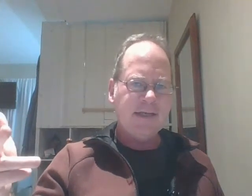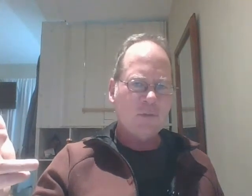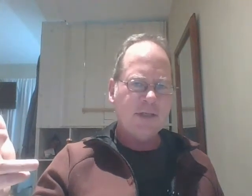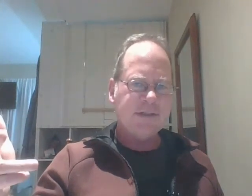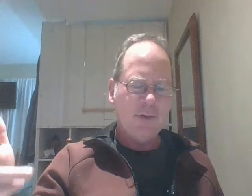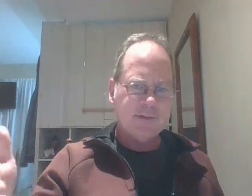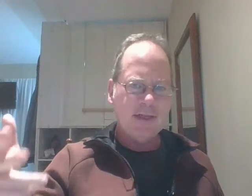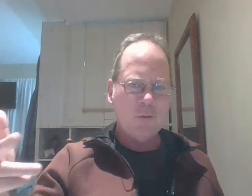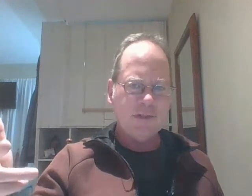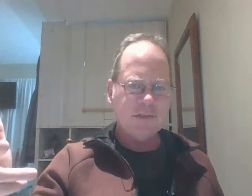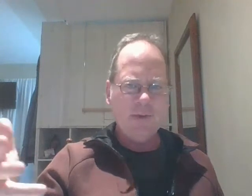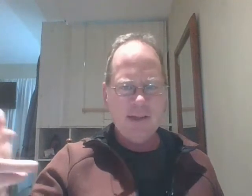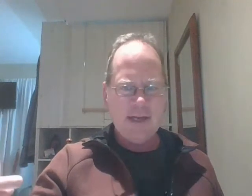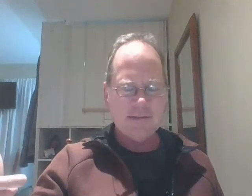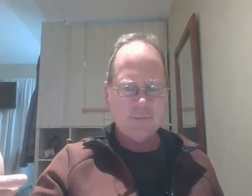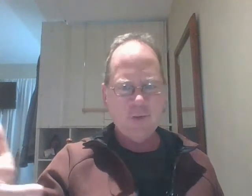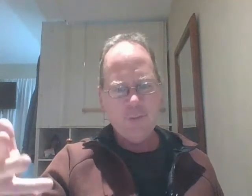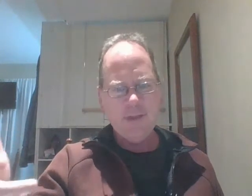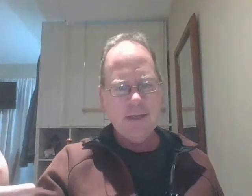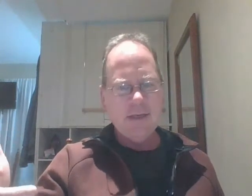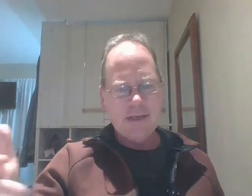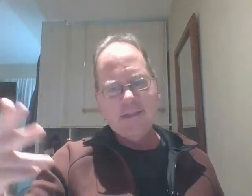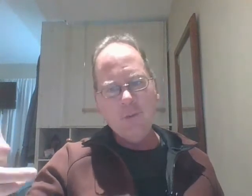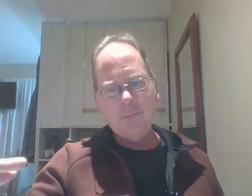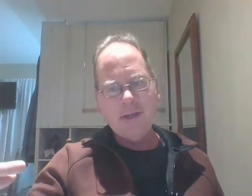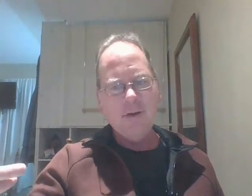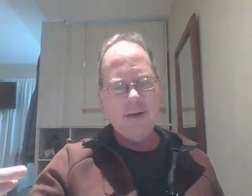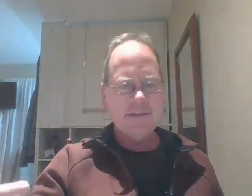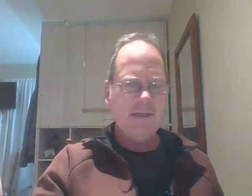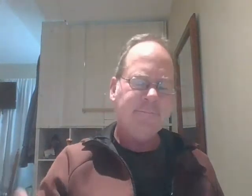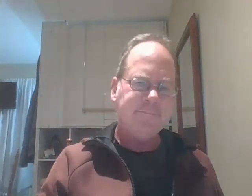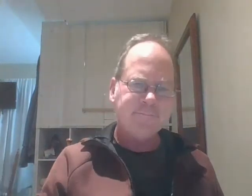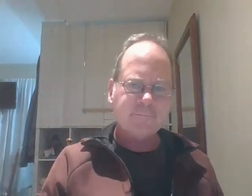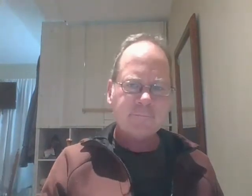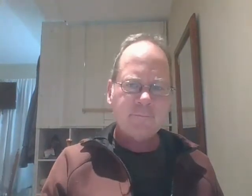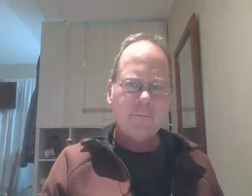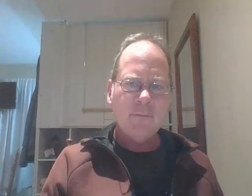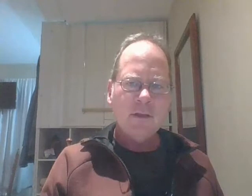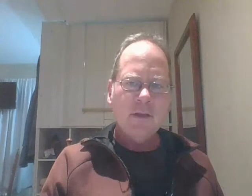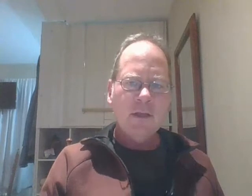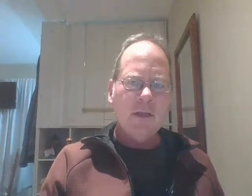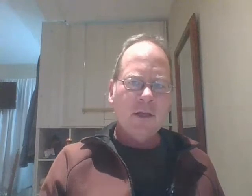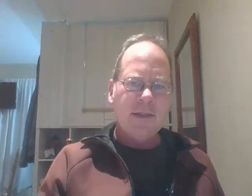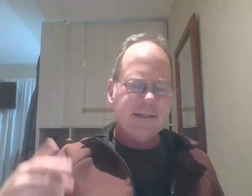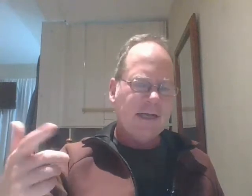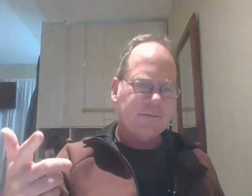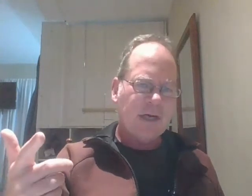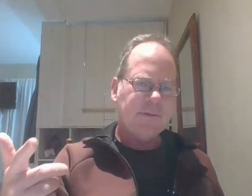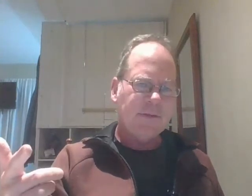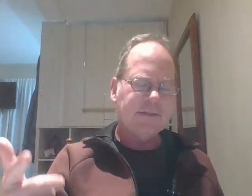questions or he was allowed to questions but last so he couldn't really because he didn't want to play ball he said that did not surprise me because the